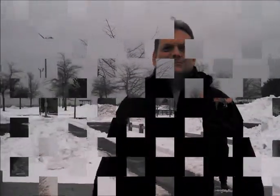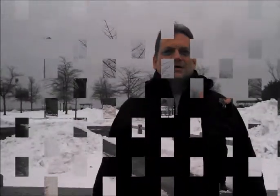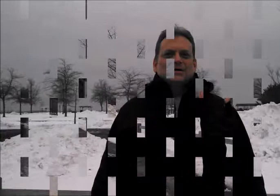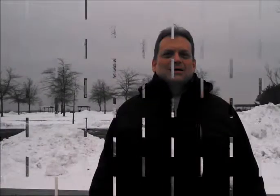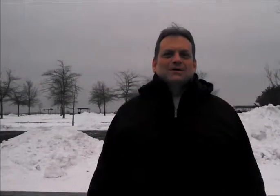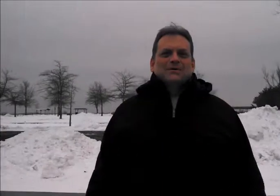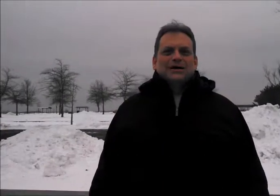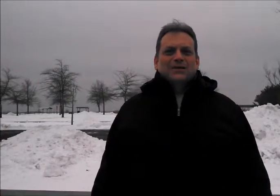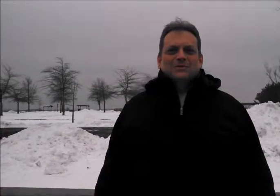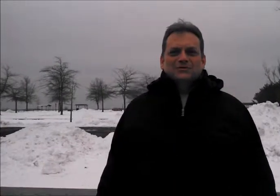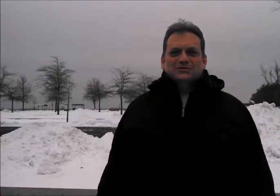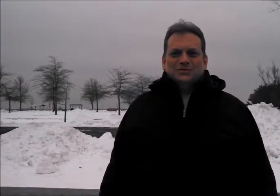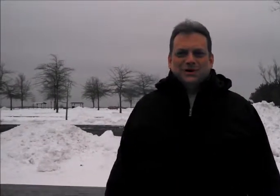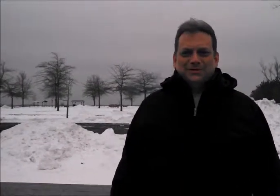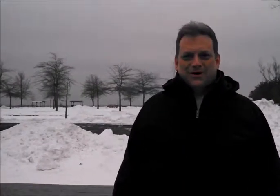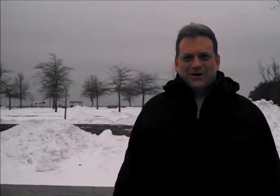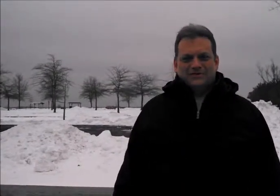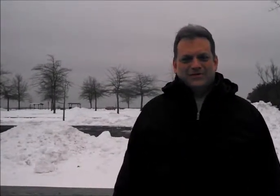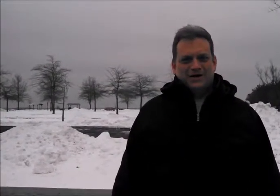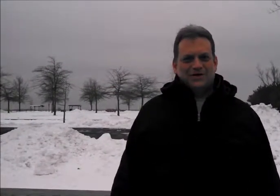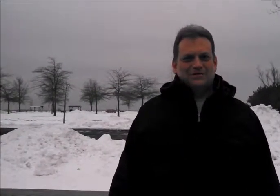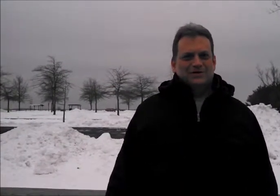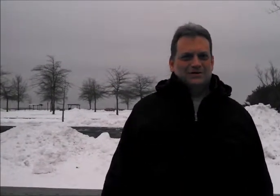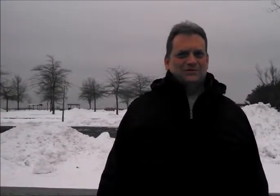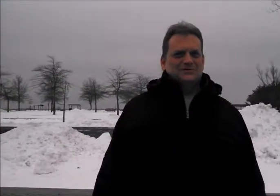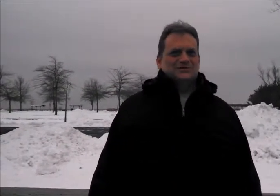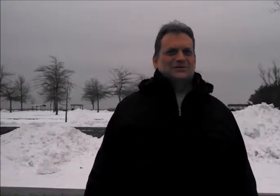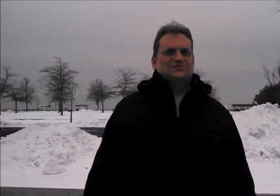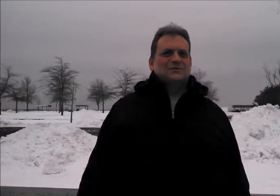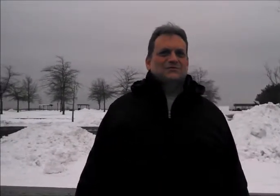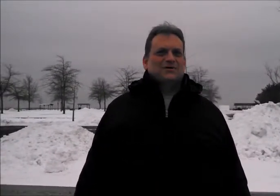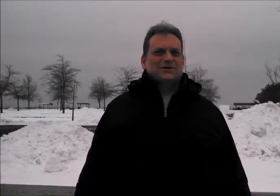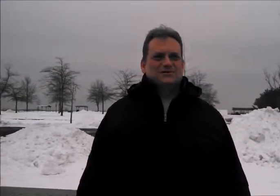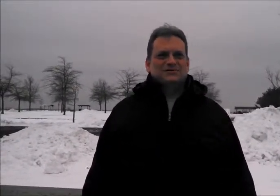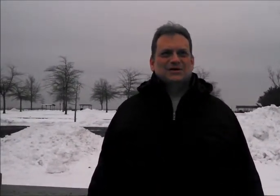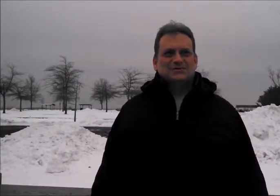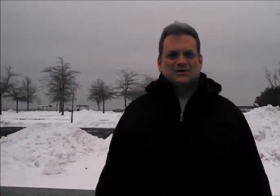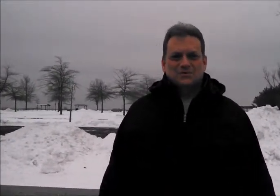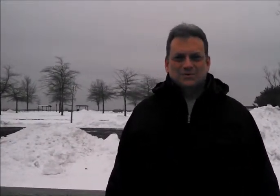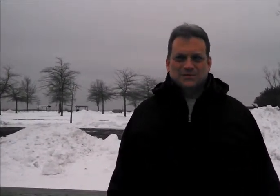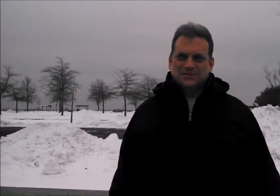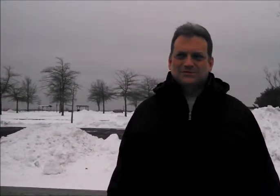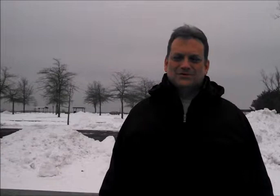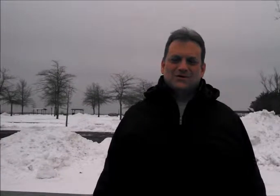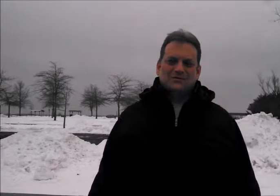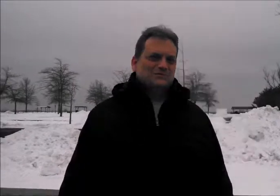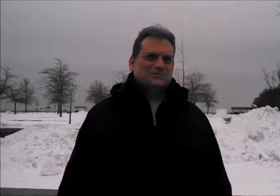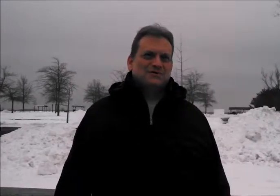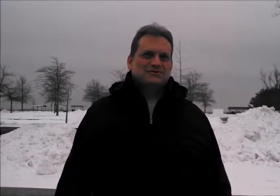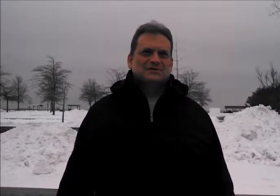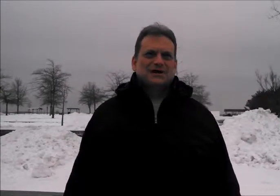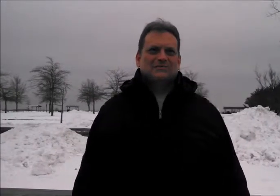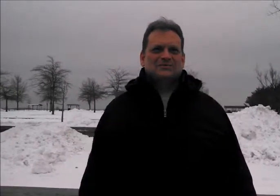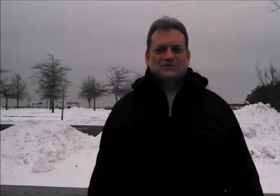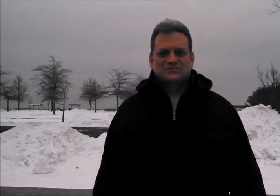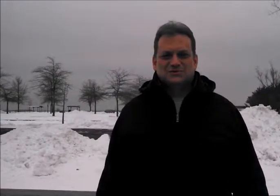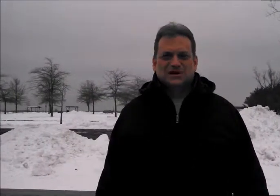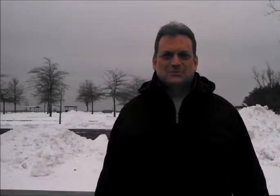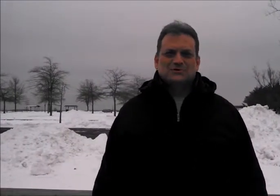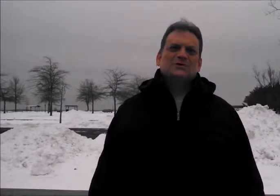Well, I hope you enjoyed our video. It was just the four phrases. As you know, we're building the song one phrase at a time, one verse at a time, which